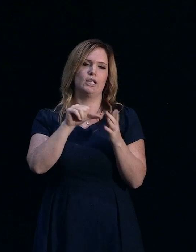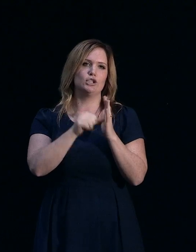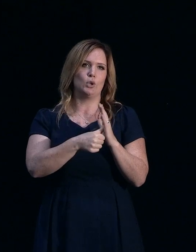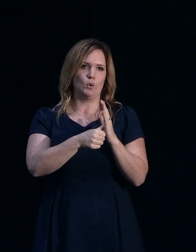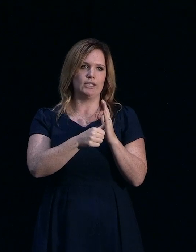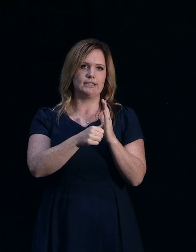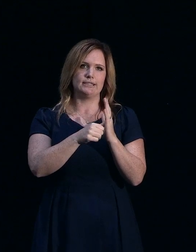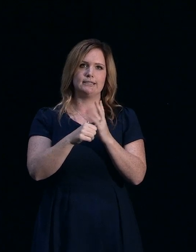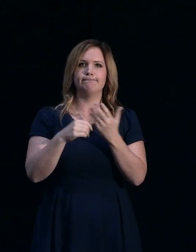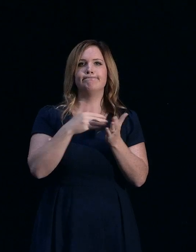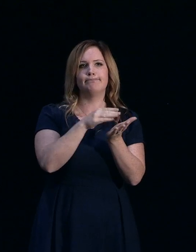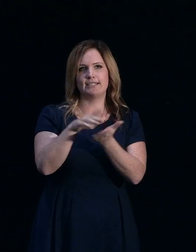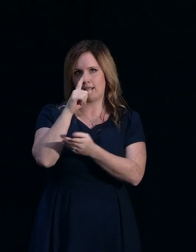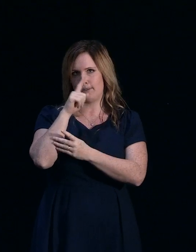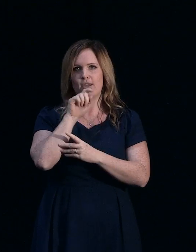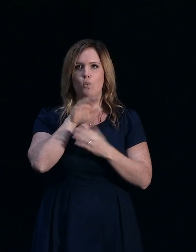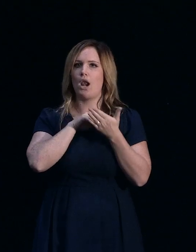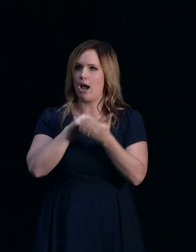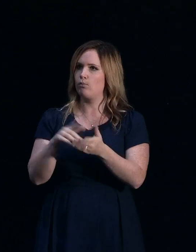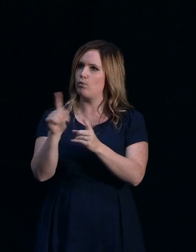what level of insurance you'll have going forward.